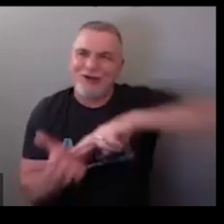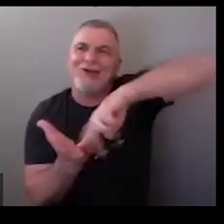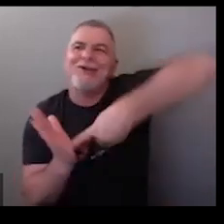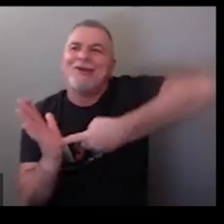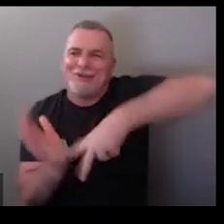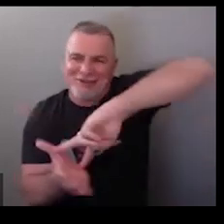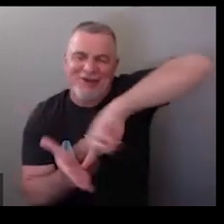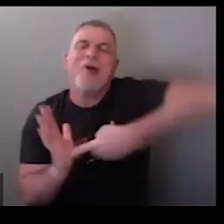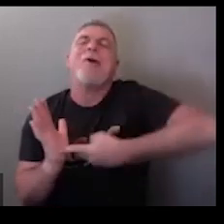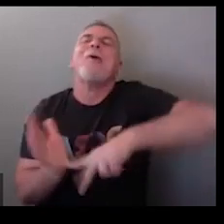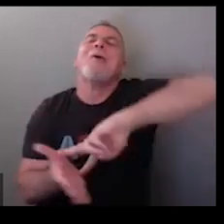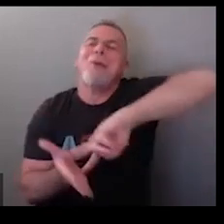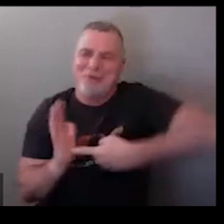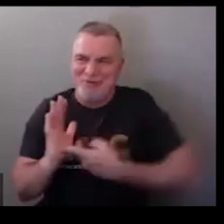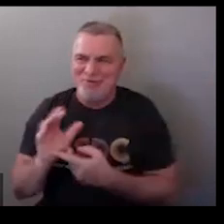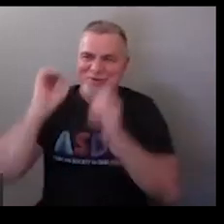compass